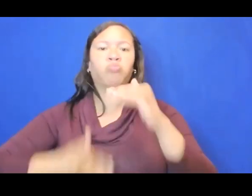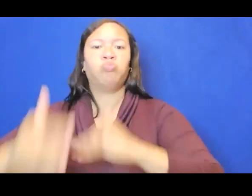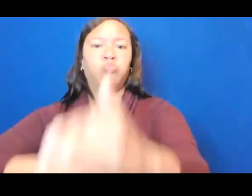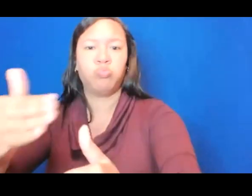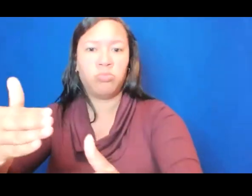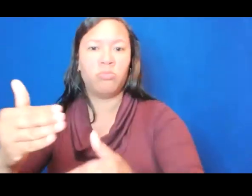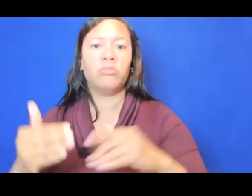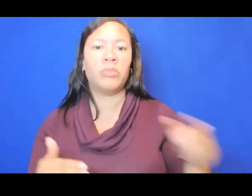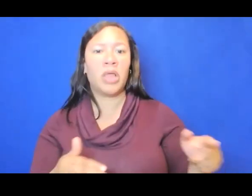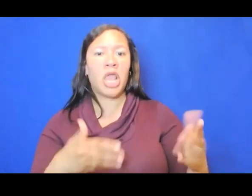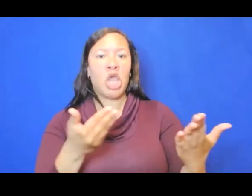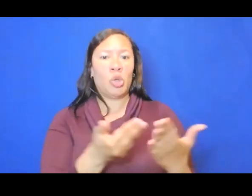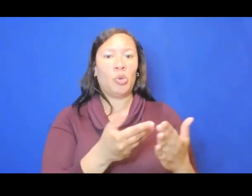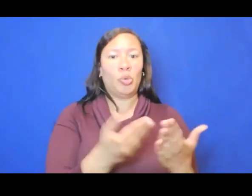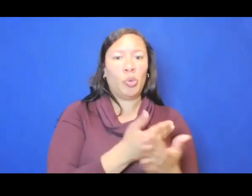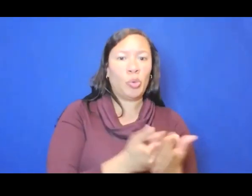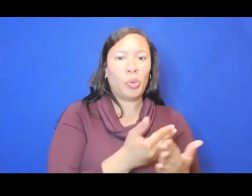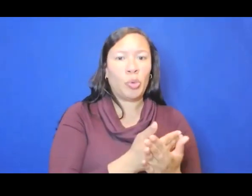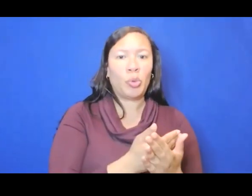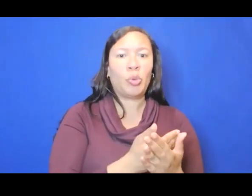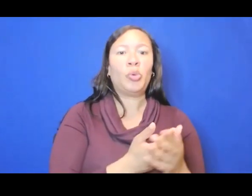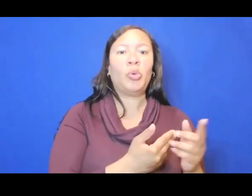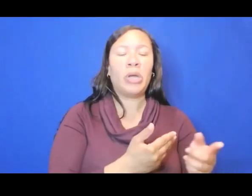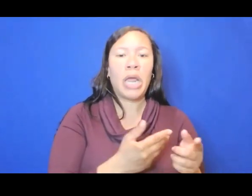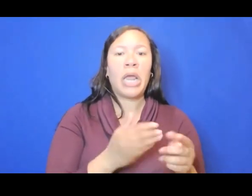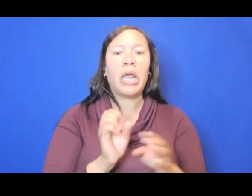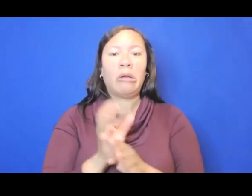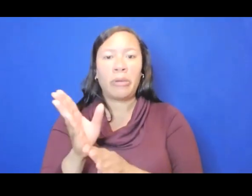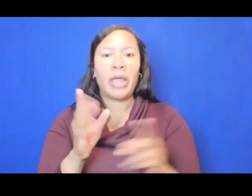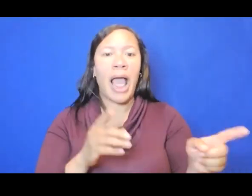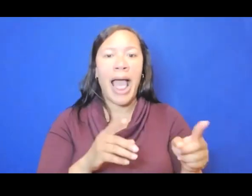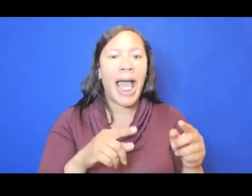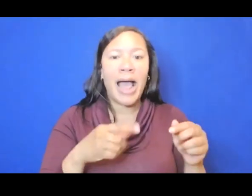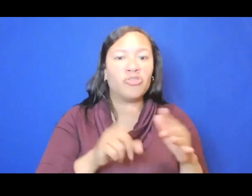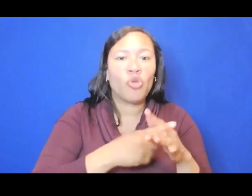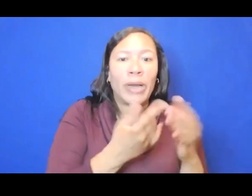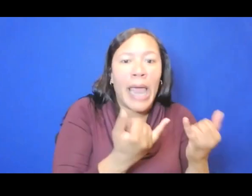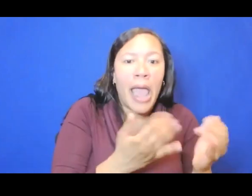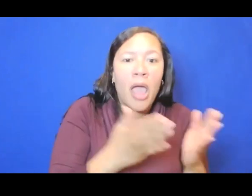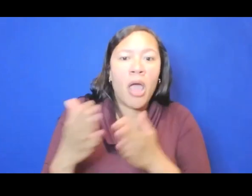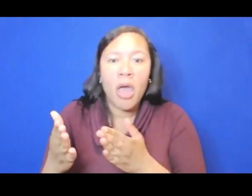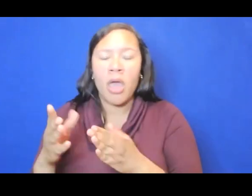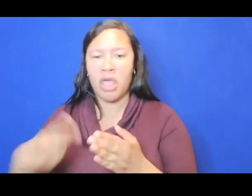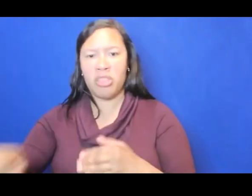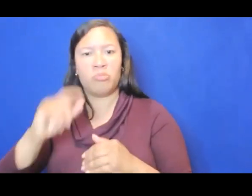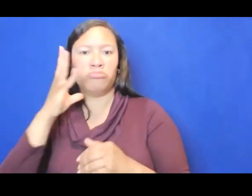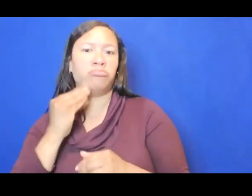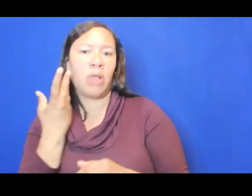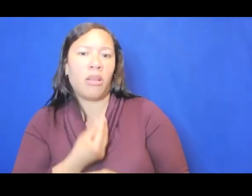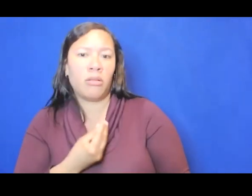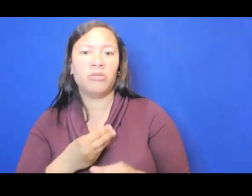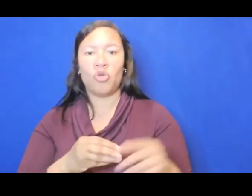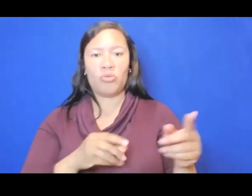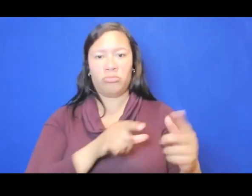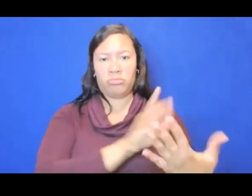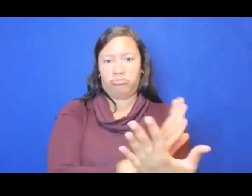artists, mid career artists, and established artists. There's no concrete milestone that you need to have hit to